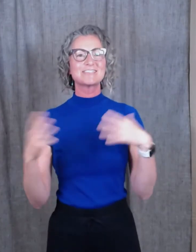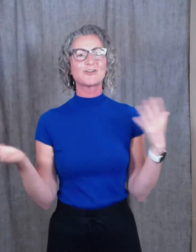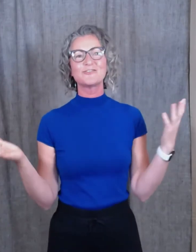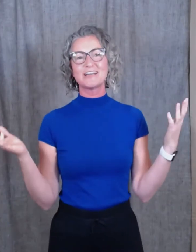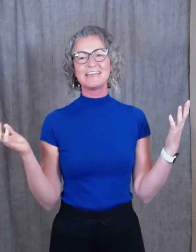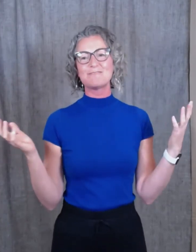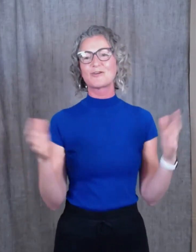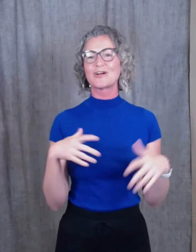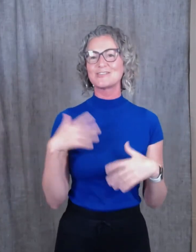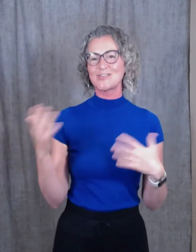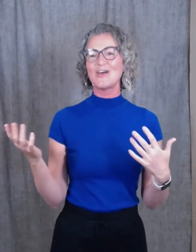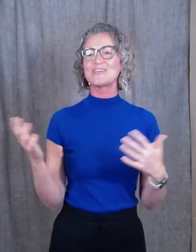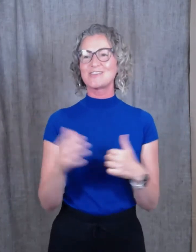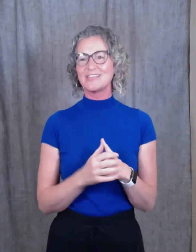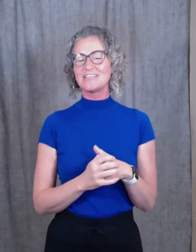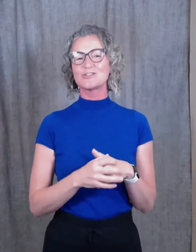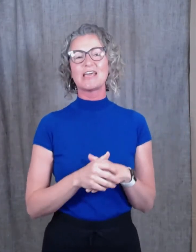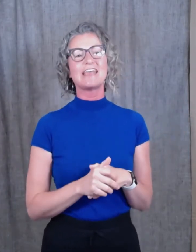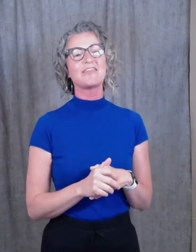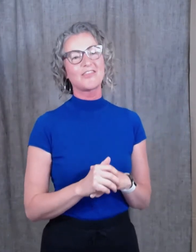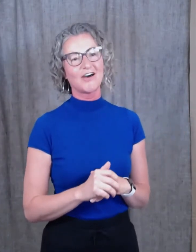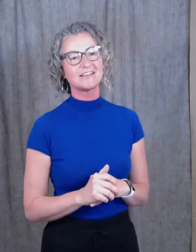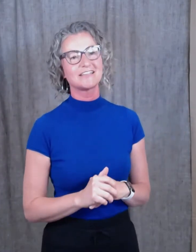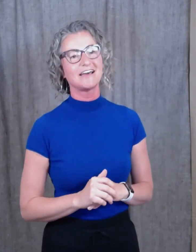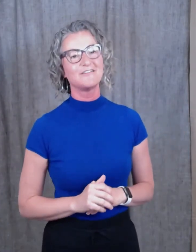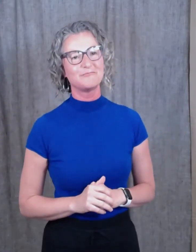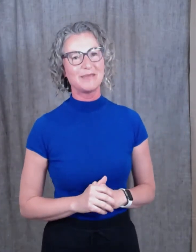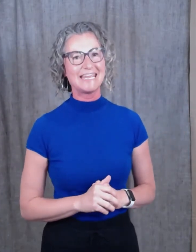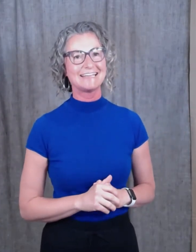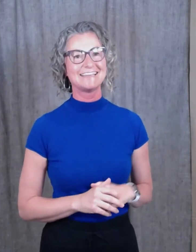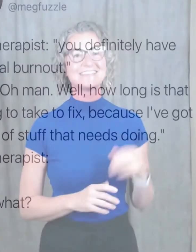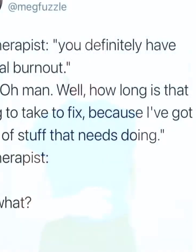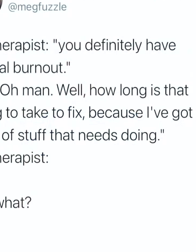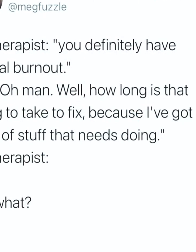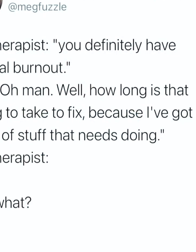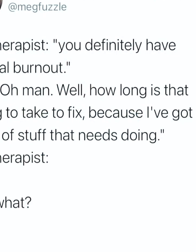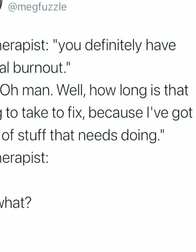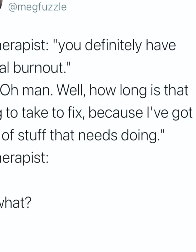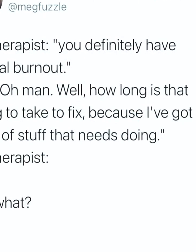girlfriend and him saw this on the internet and thought of me. So let's take a look at it.